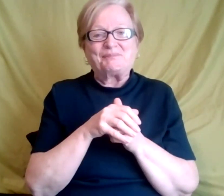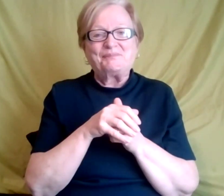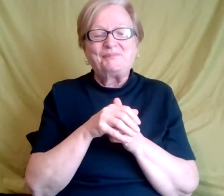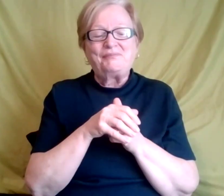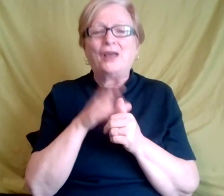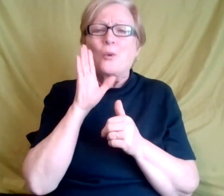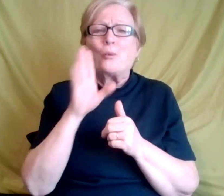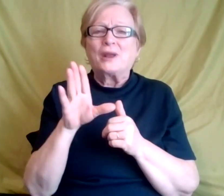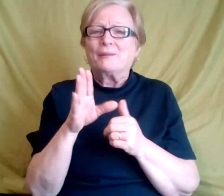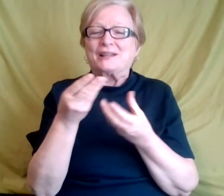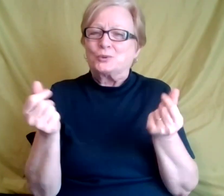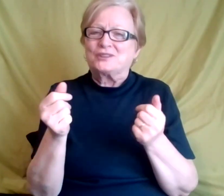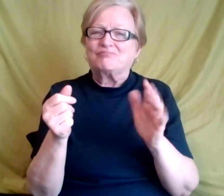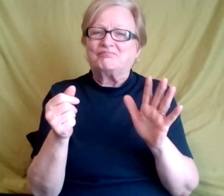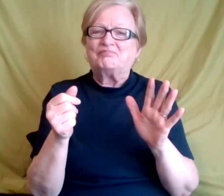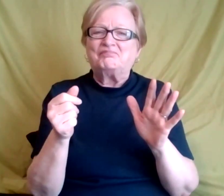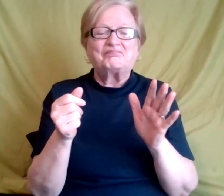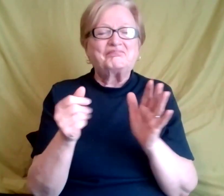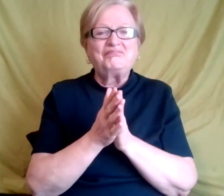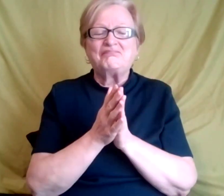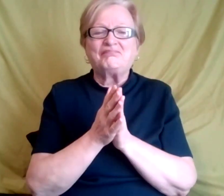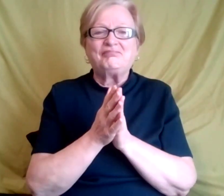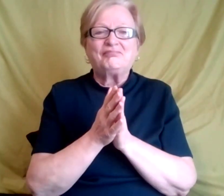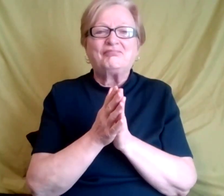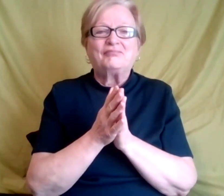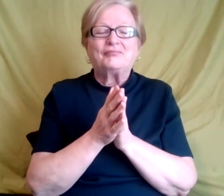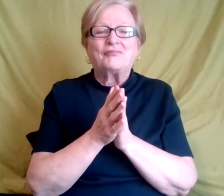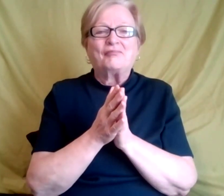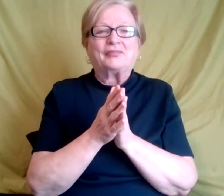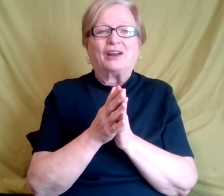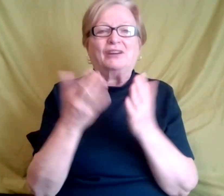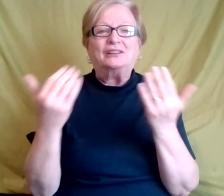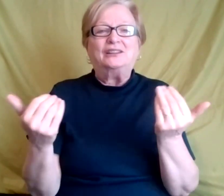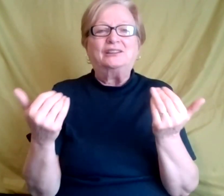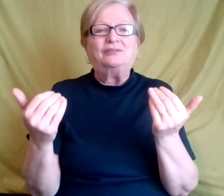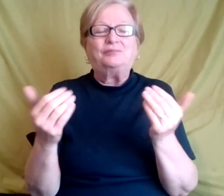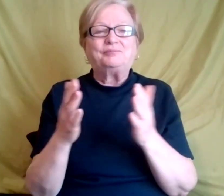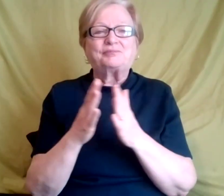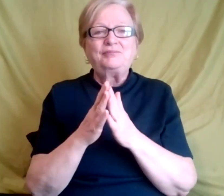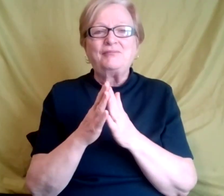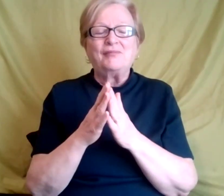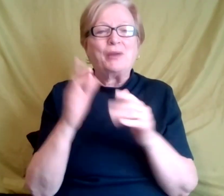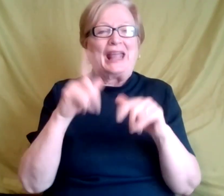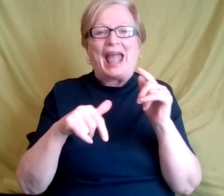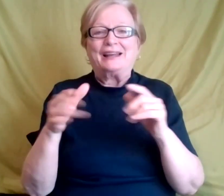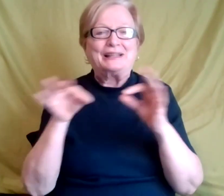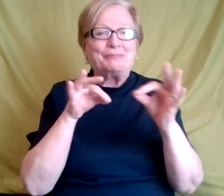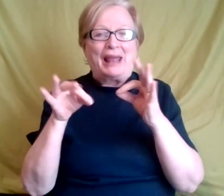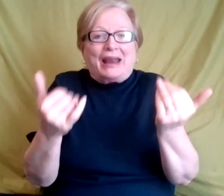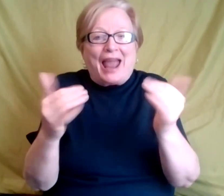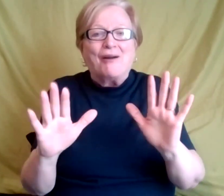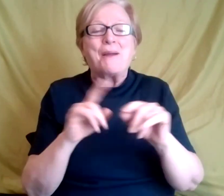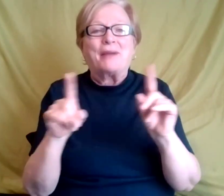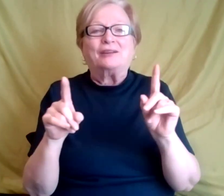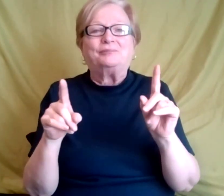solution. Uh, again, we're just in a space right now where it's not, um, you know, don't want